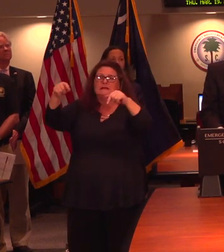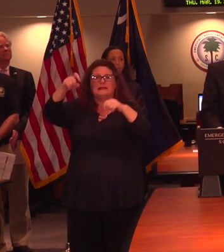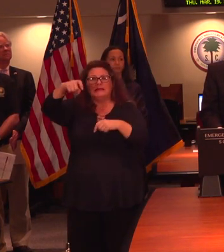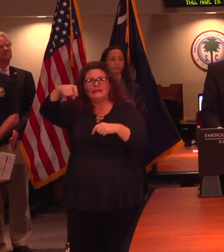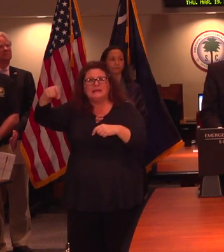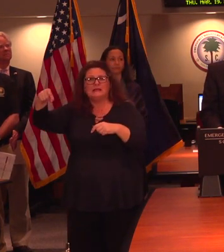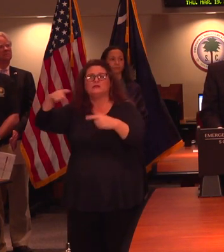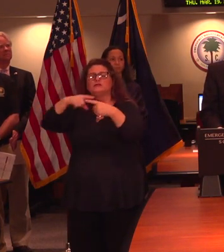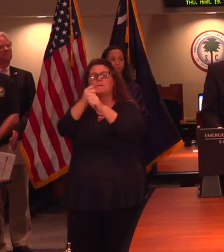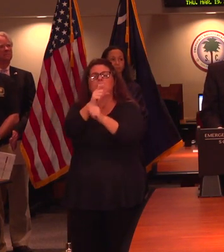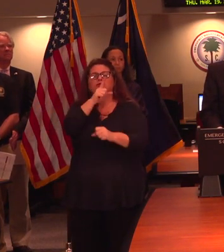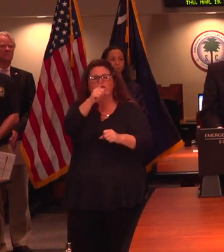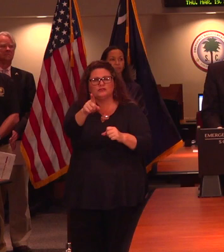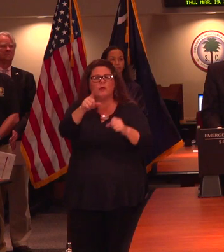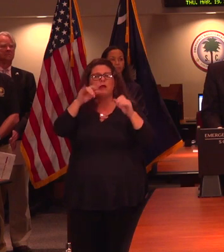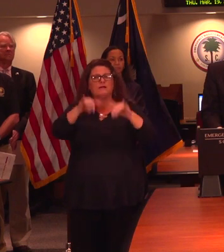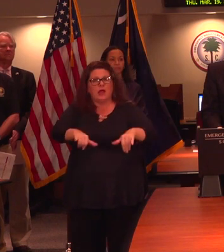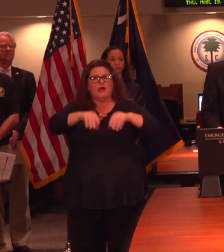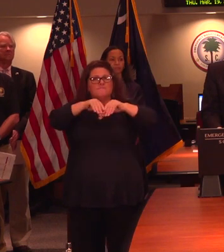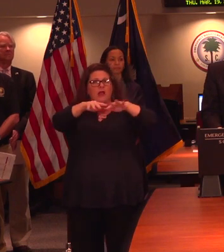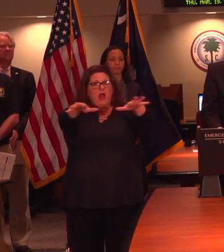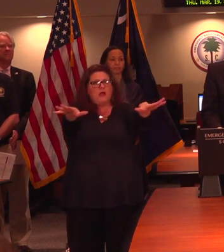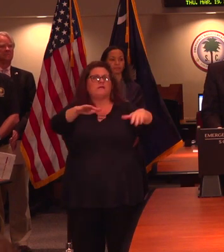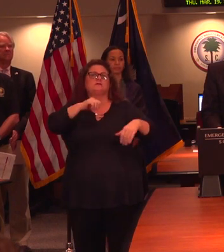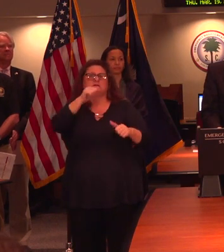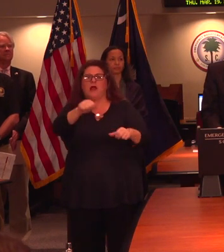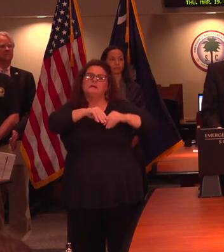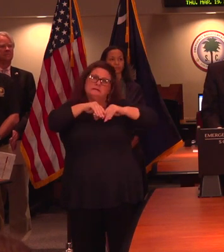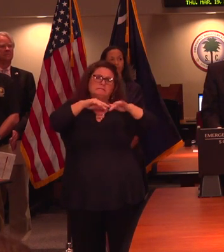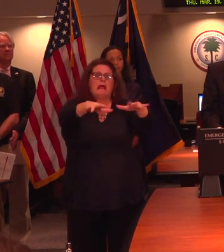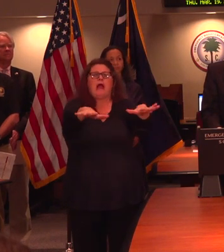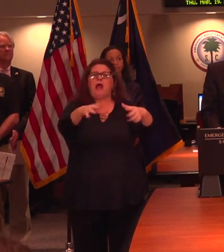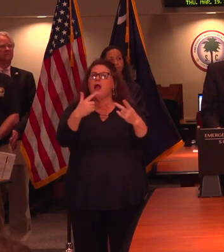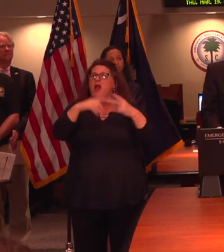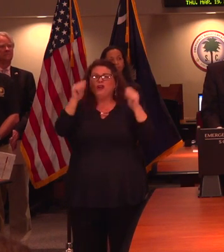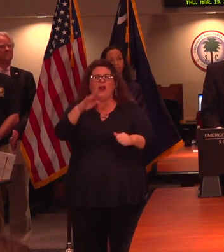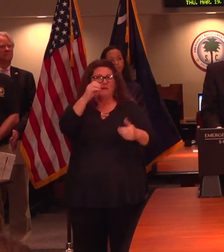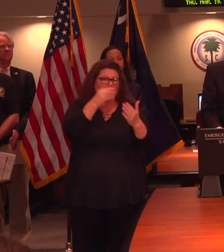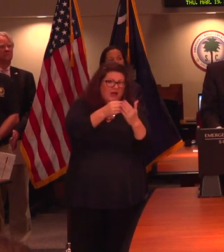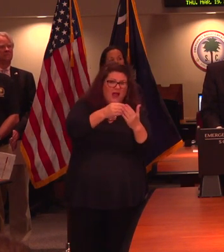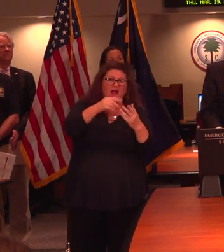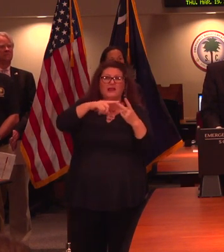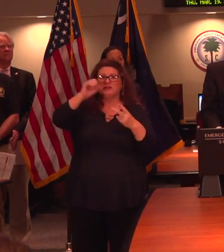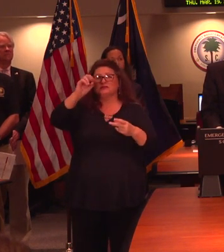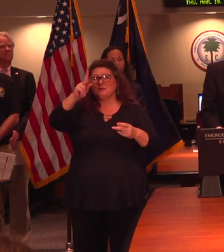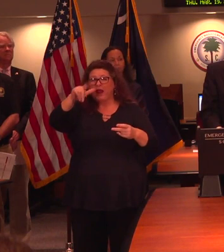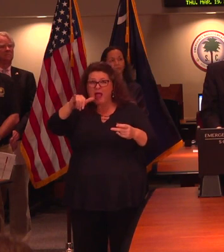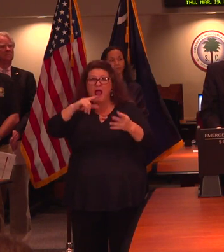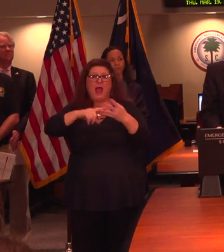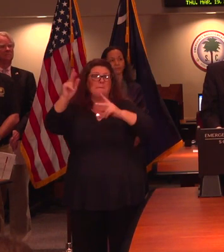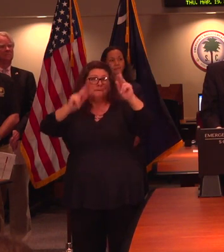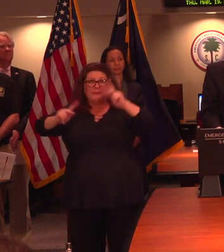combat the COVID-19 virus. That includes people, supplies, other things that typically take some